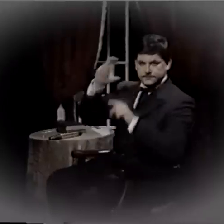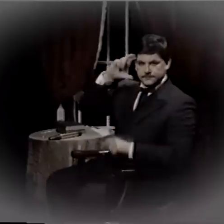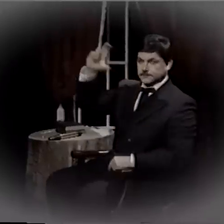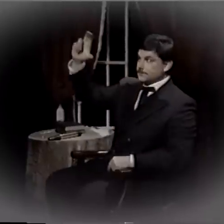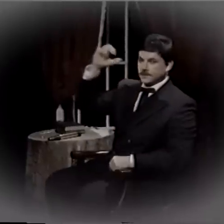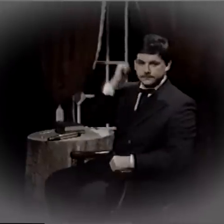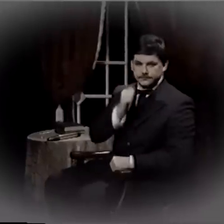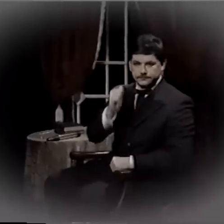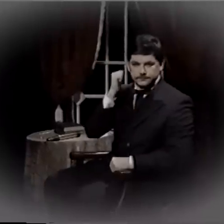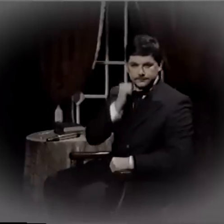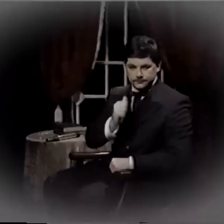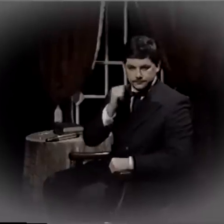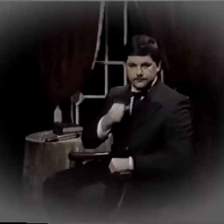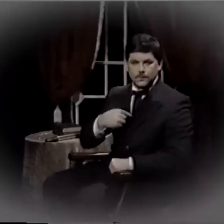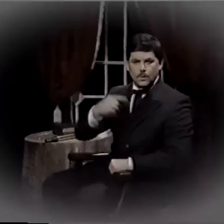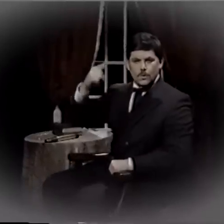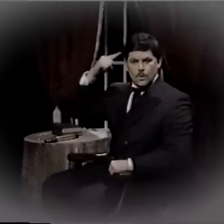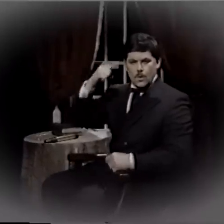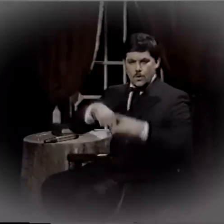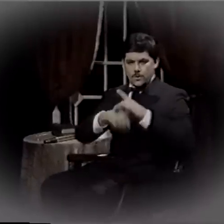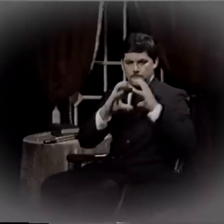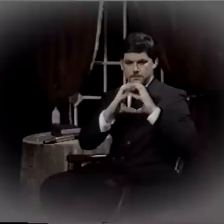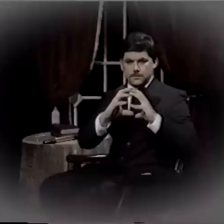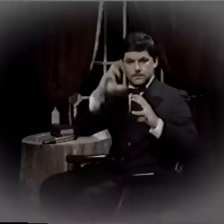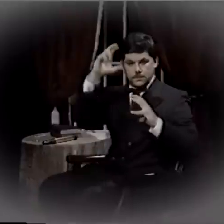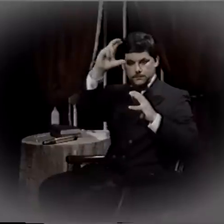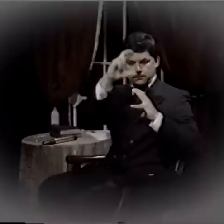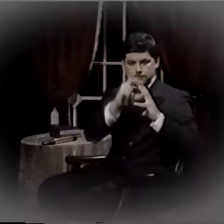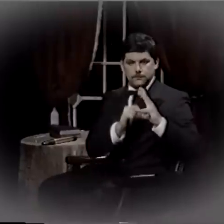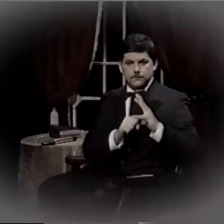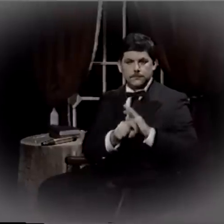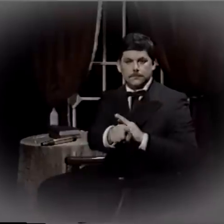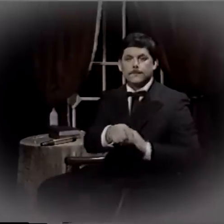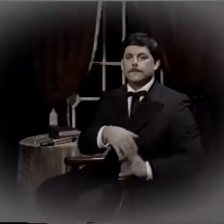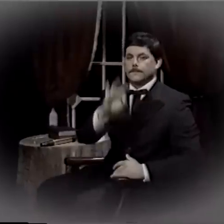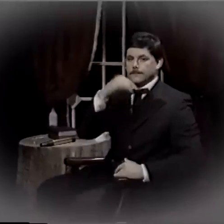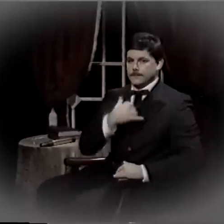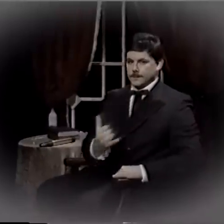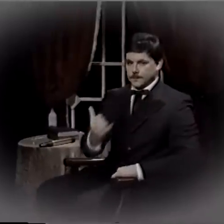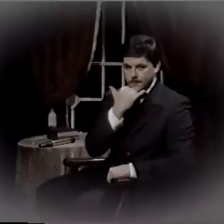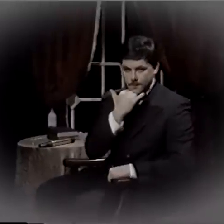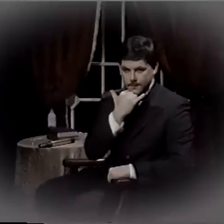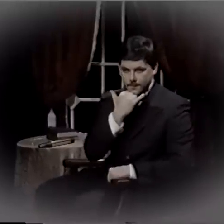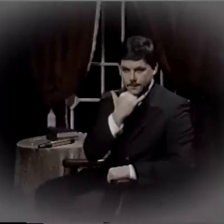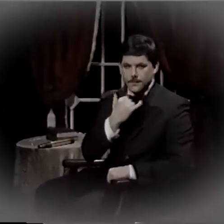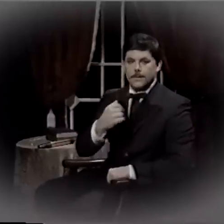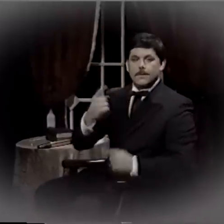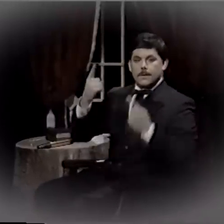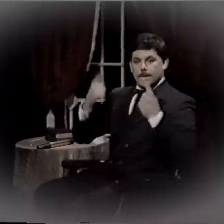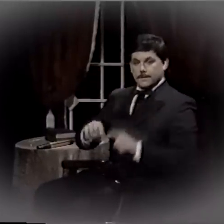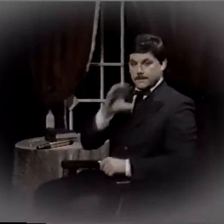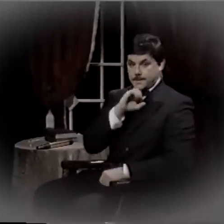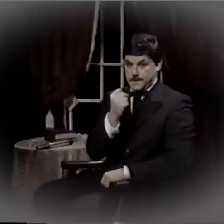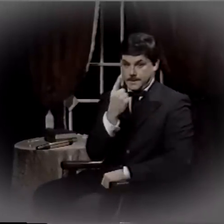convinced that in the evening, the sun jumped into a hole in the earth and threw a giant tube race back east to rise again the next day.